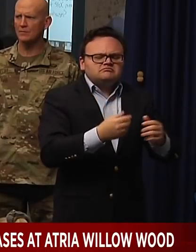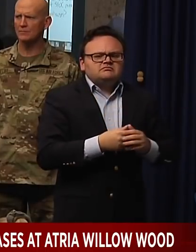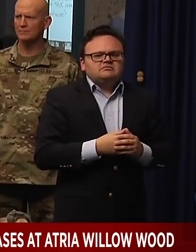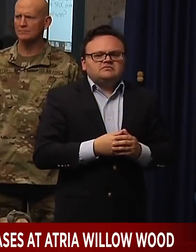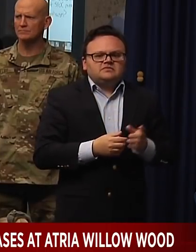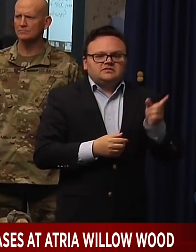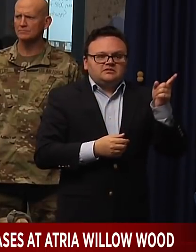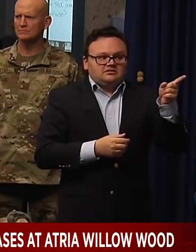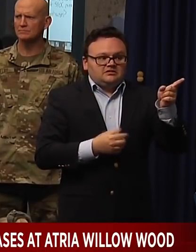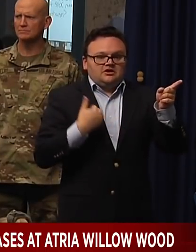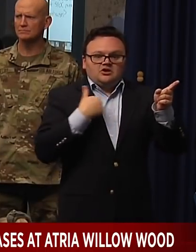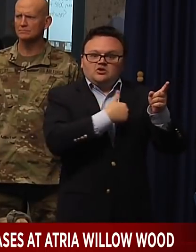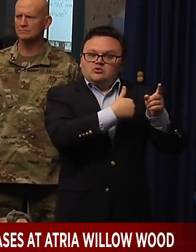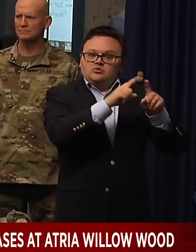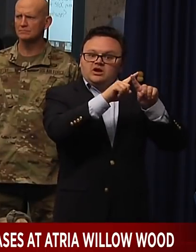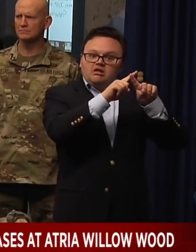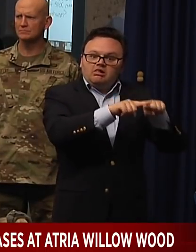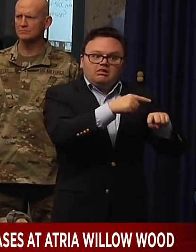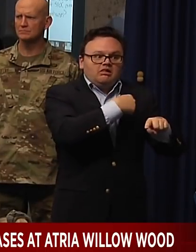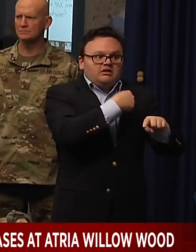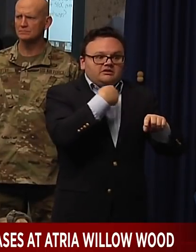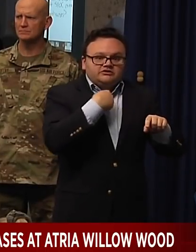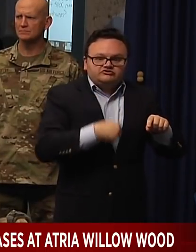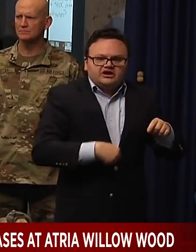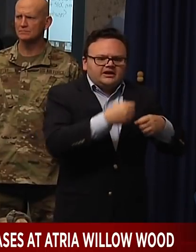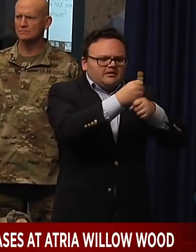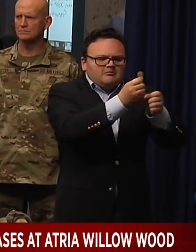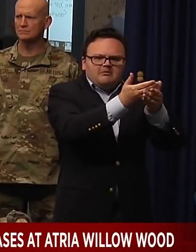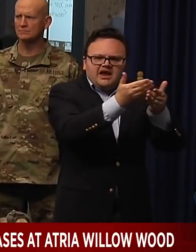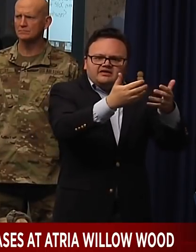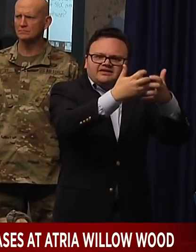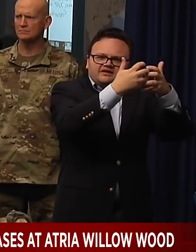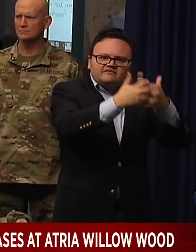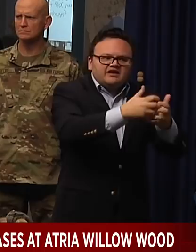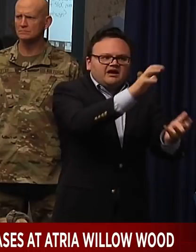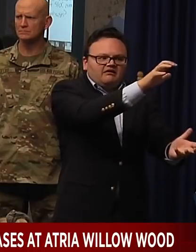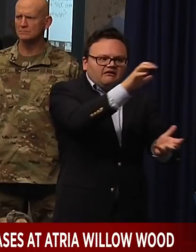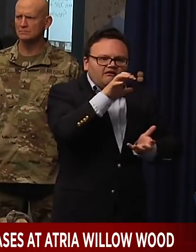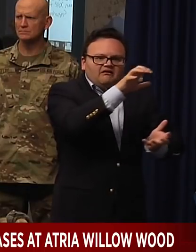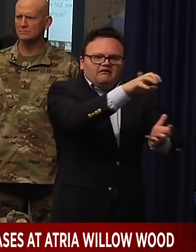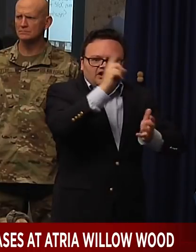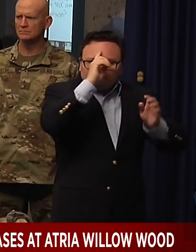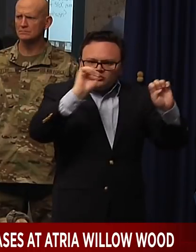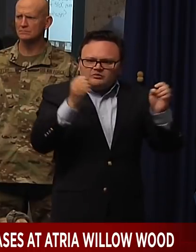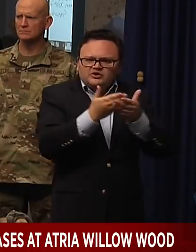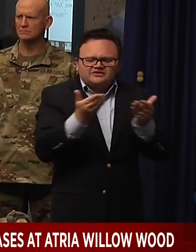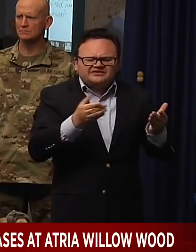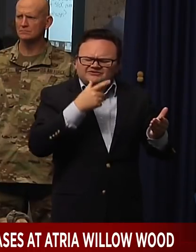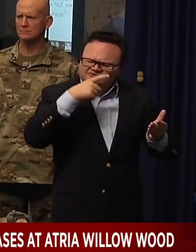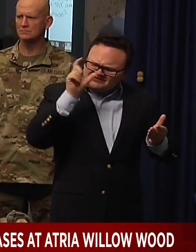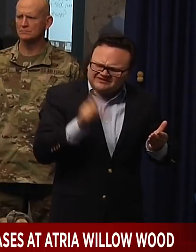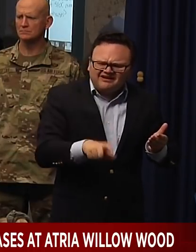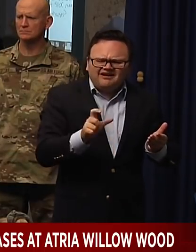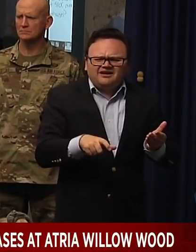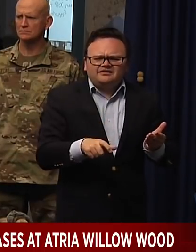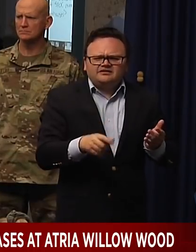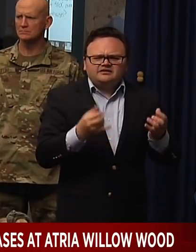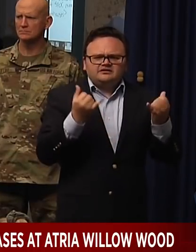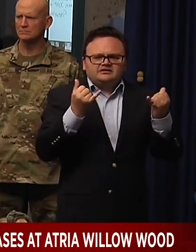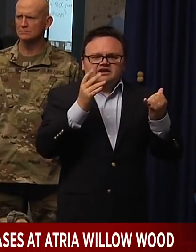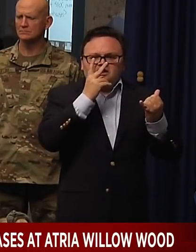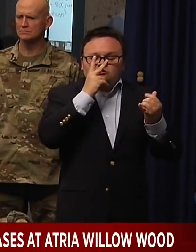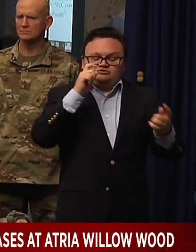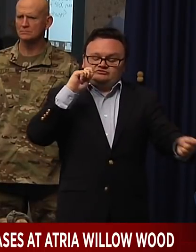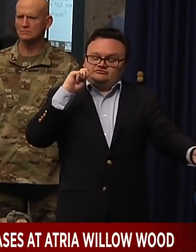be dependent on a hostile country for key things that we may need in an emergency. And I just think that you're going to see a sea change